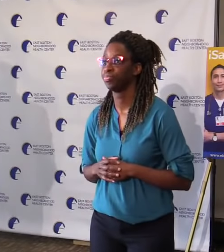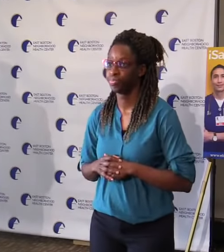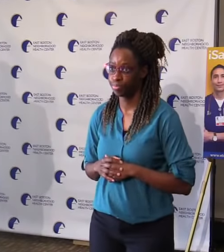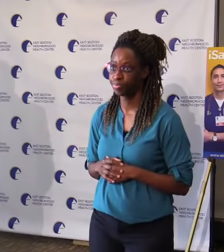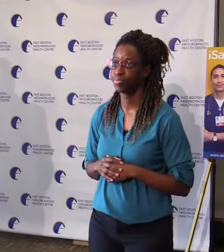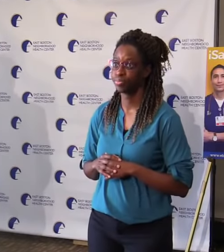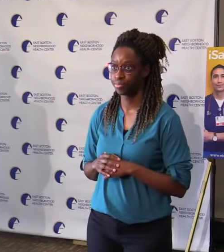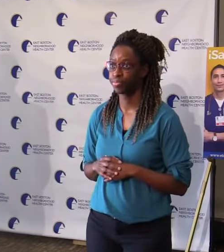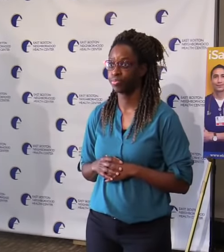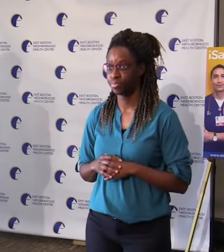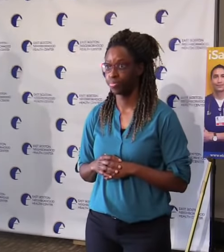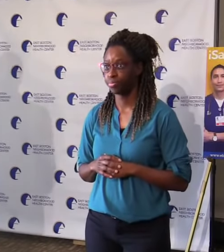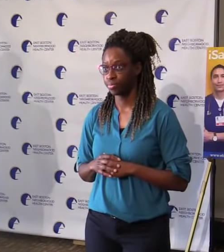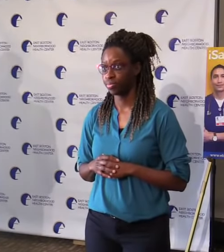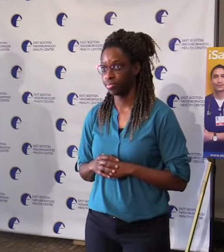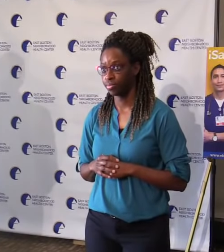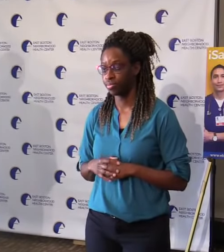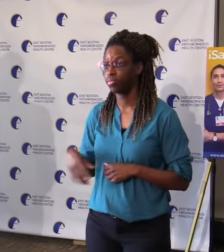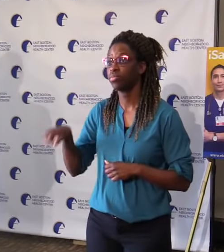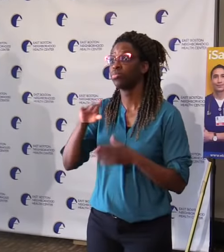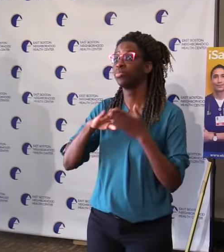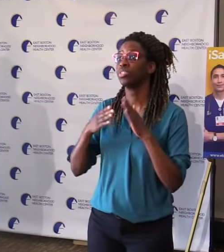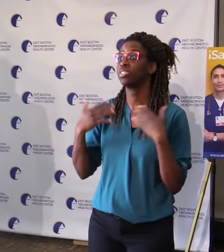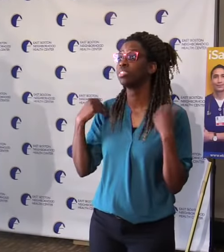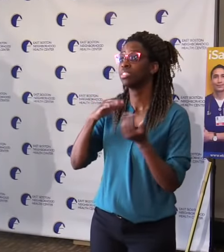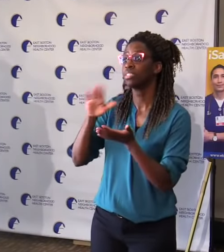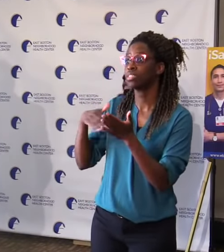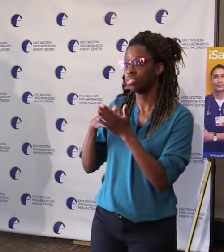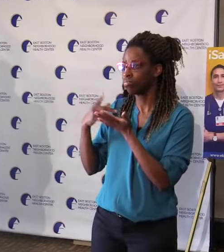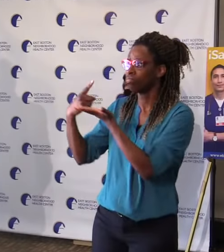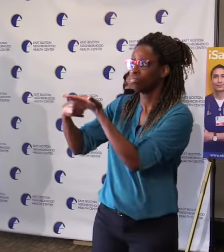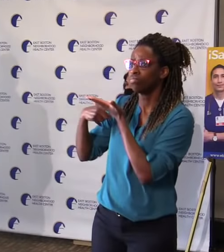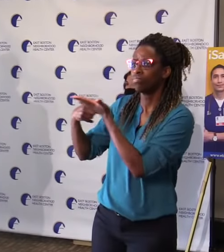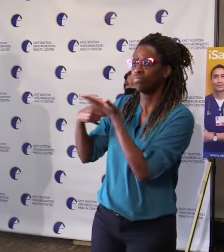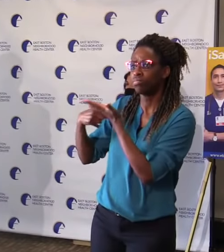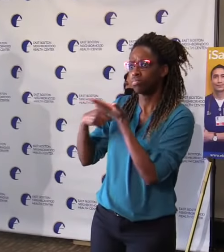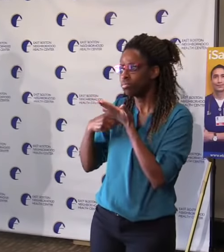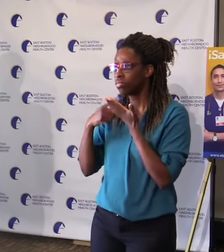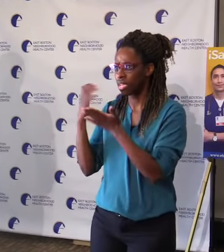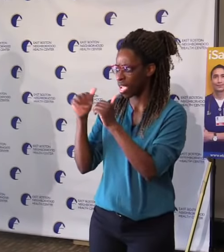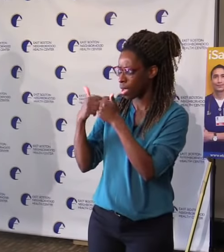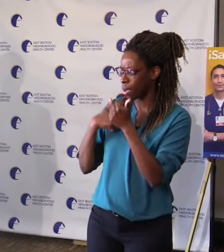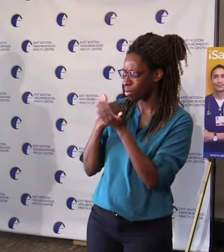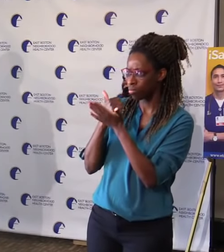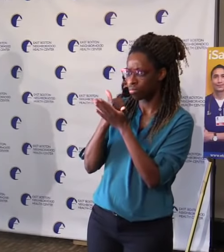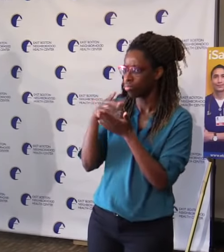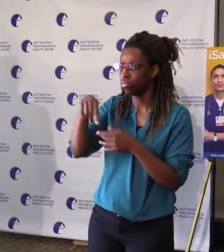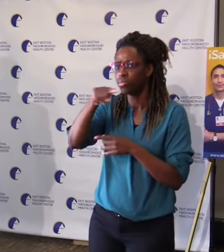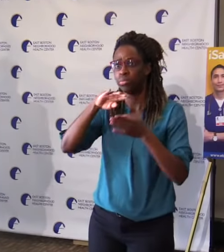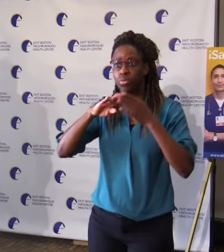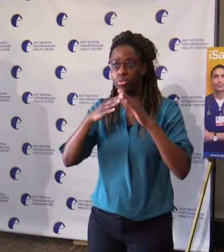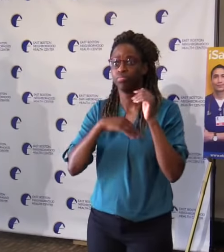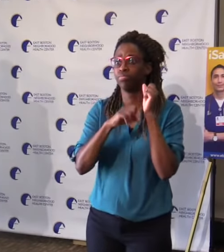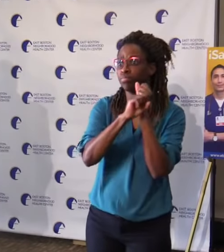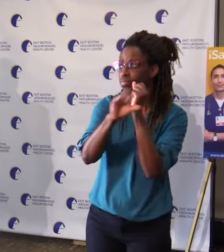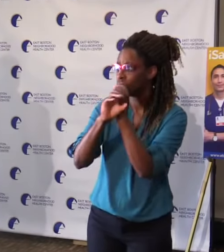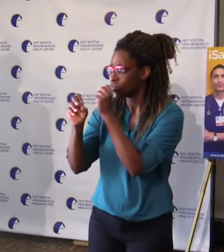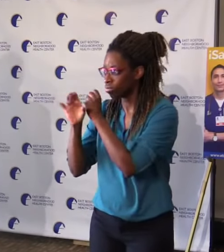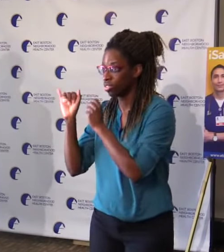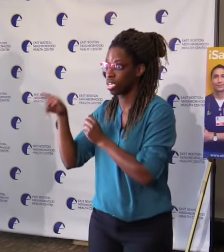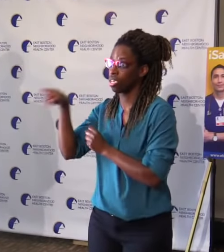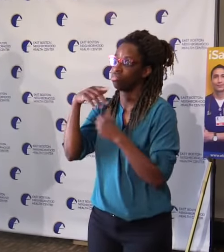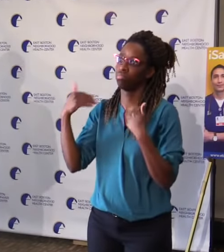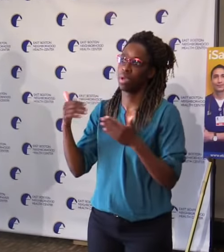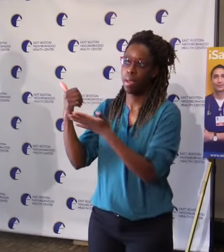awareness campaign, and we expect and anticipate that we'll be working with them to do some additional things as we go forward that will be